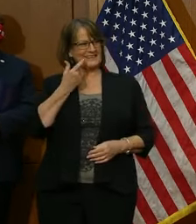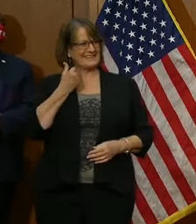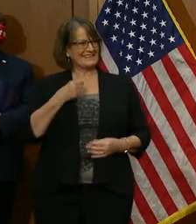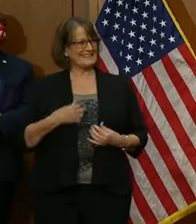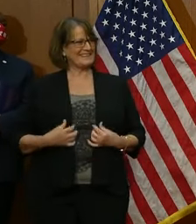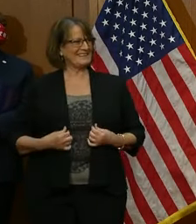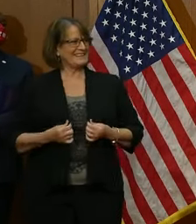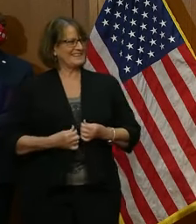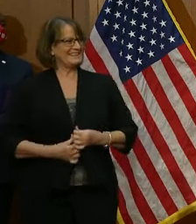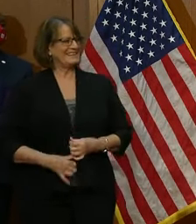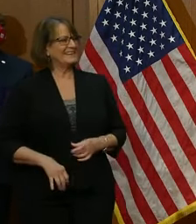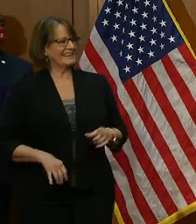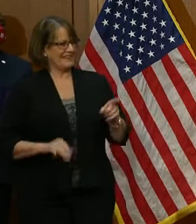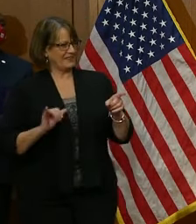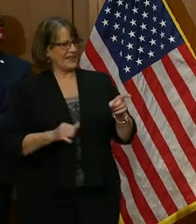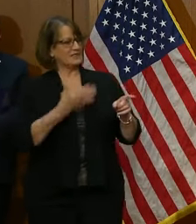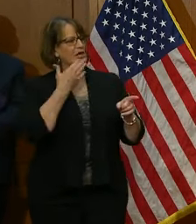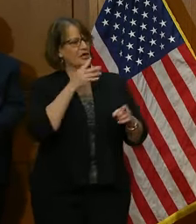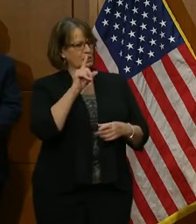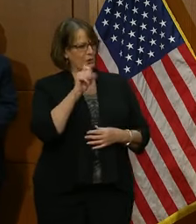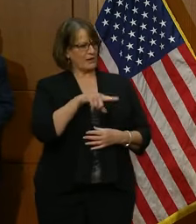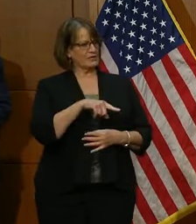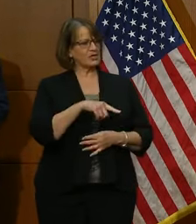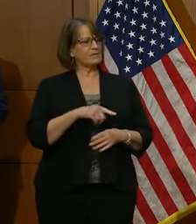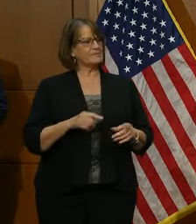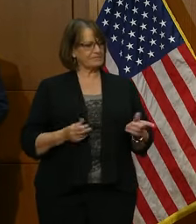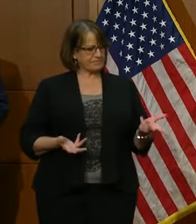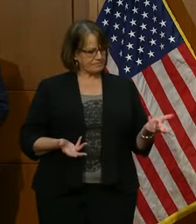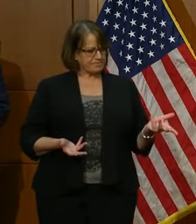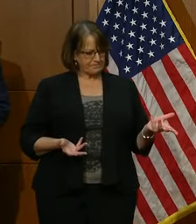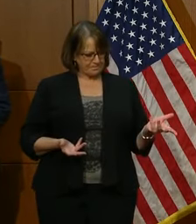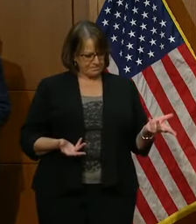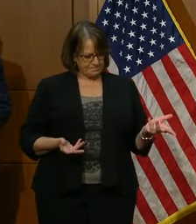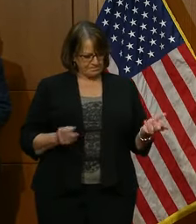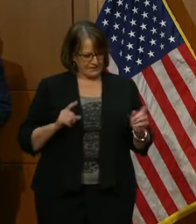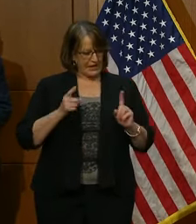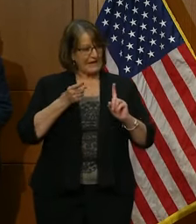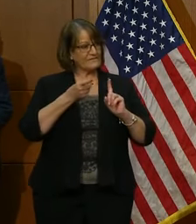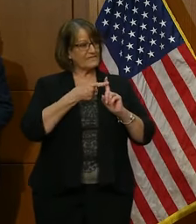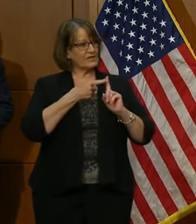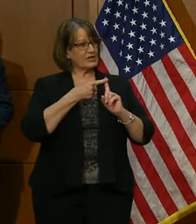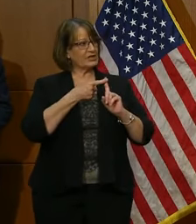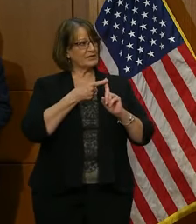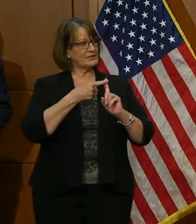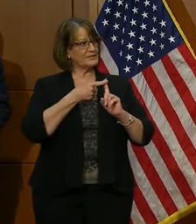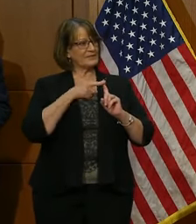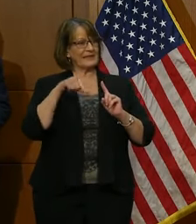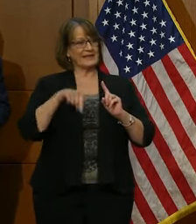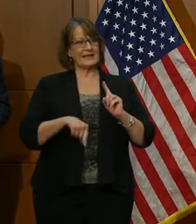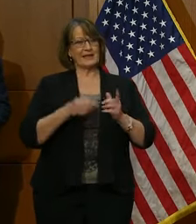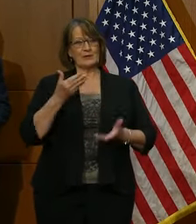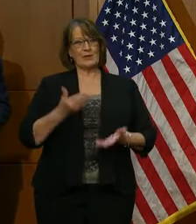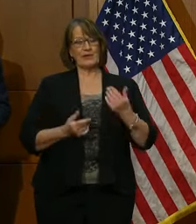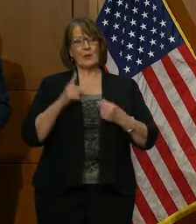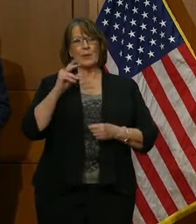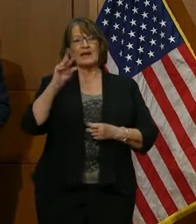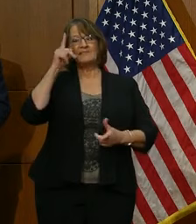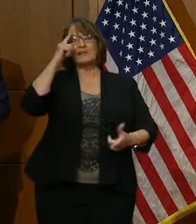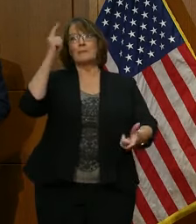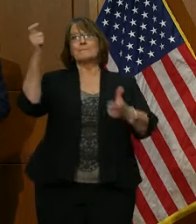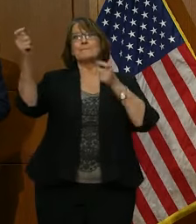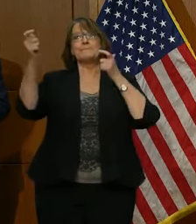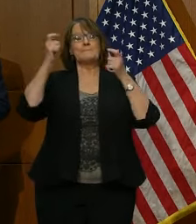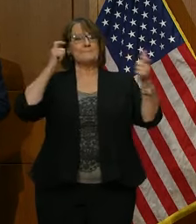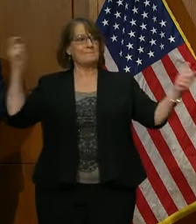No, I think it's a good question. And, you know, I would start, Kate, by saying this is probably one of the most massive log